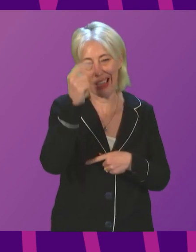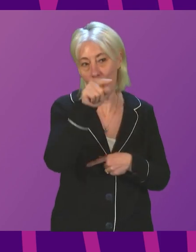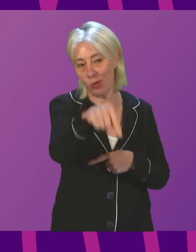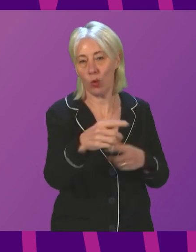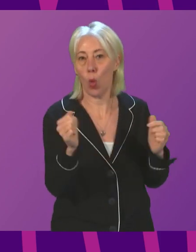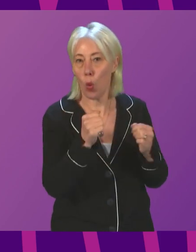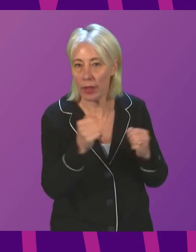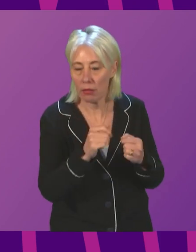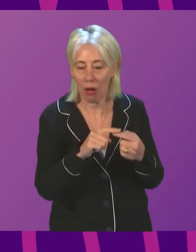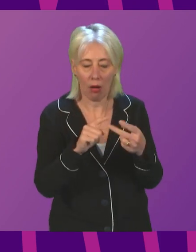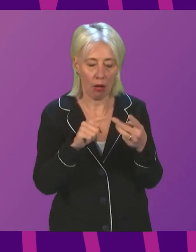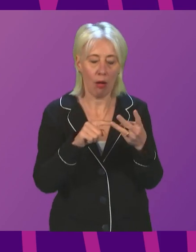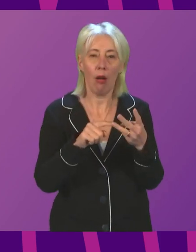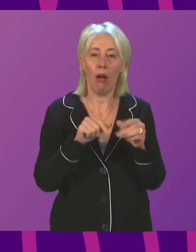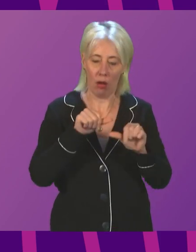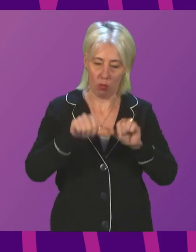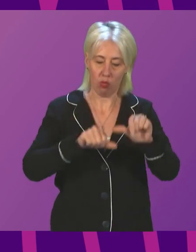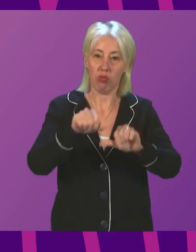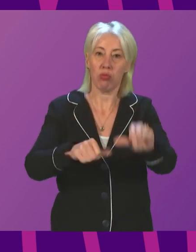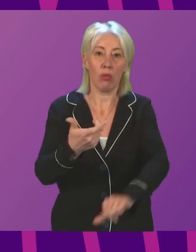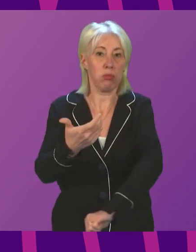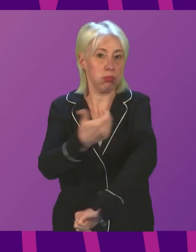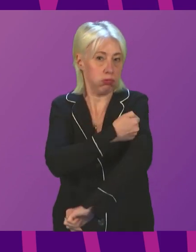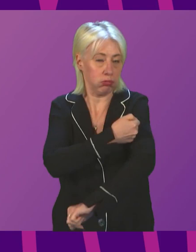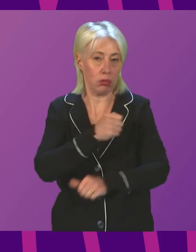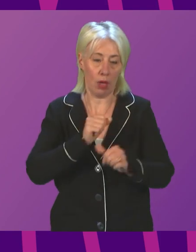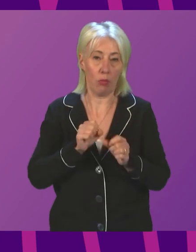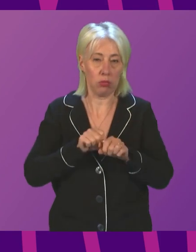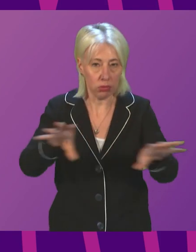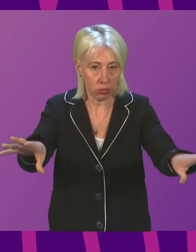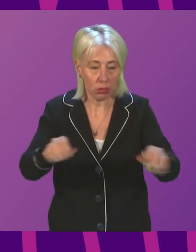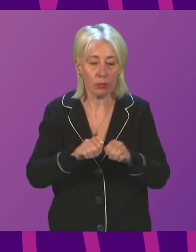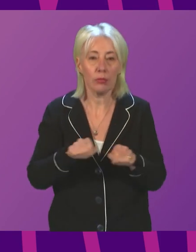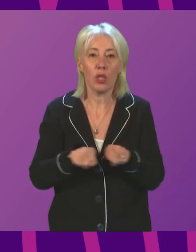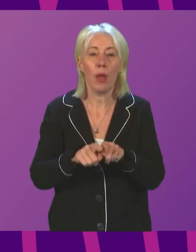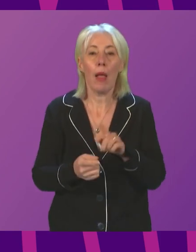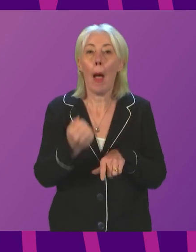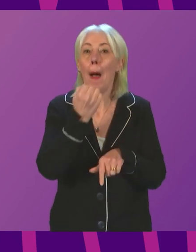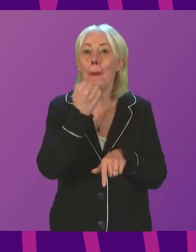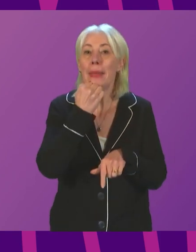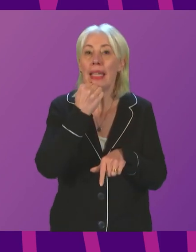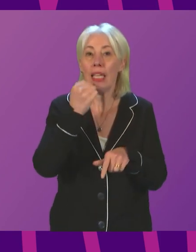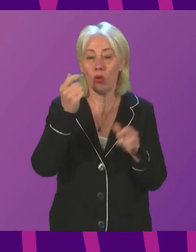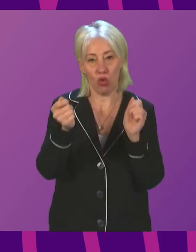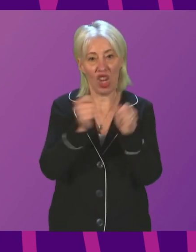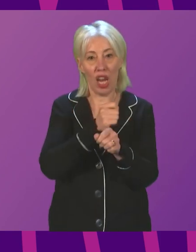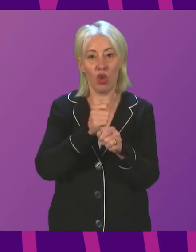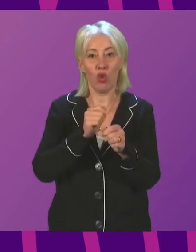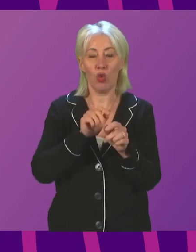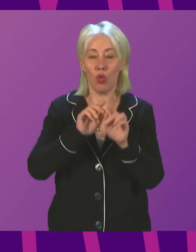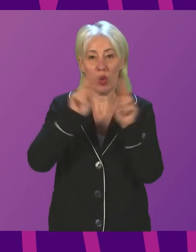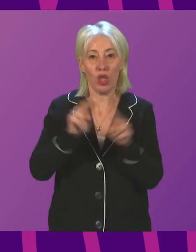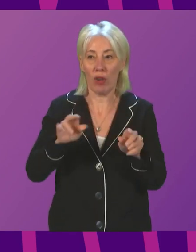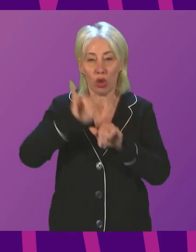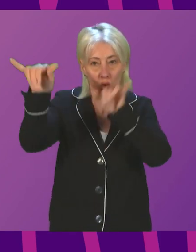a report on the progress we're making to deliver the vaccination programme, an update on changes to international travel rules and an update